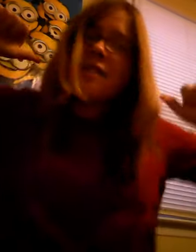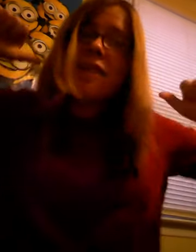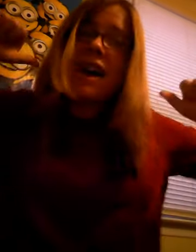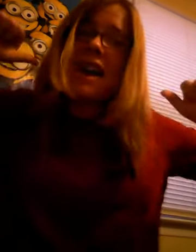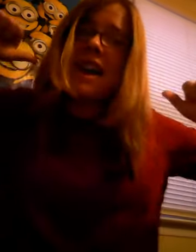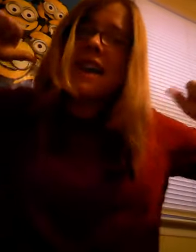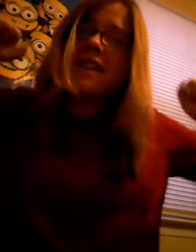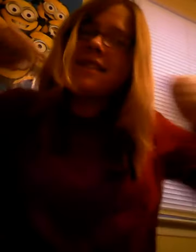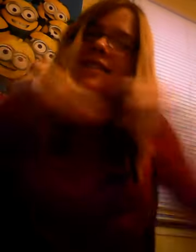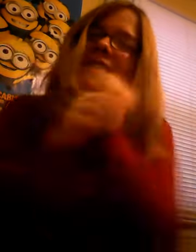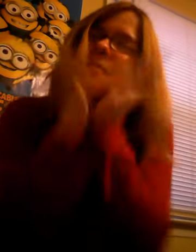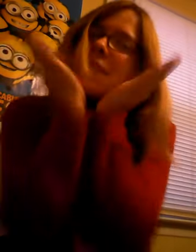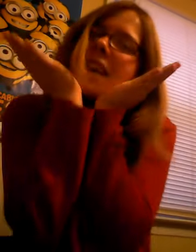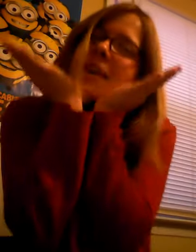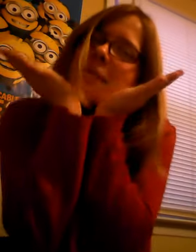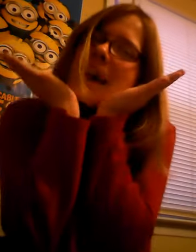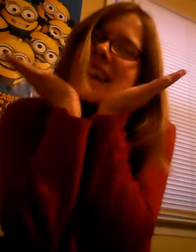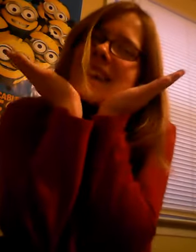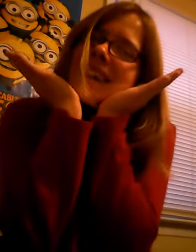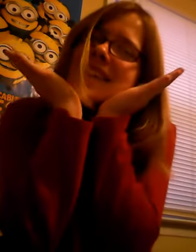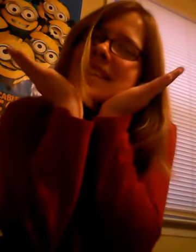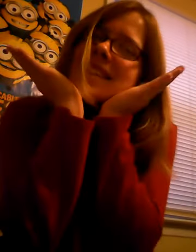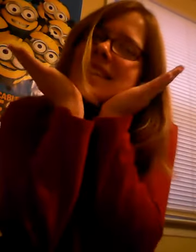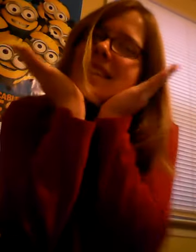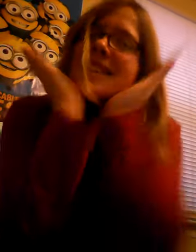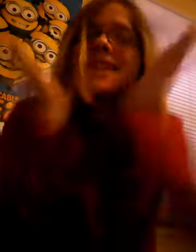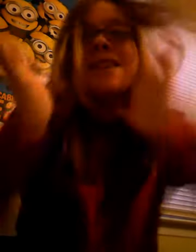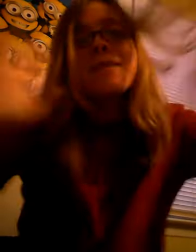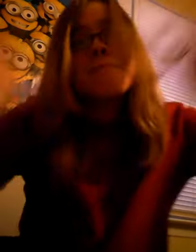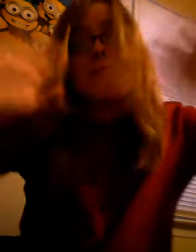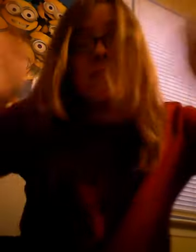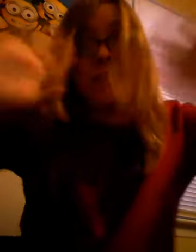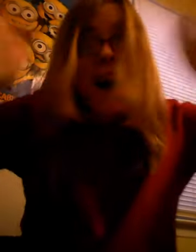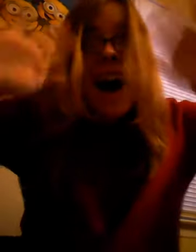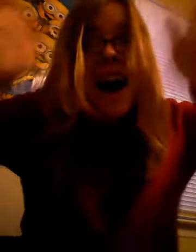kawaii. My little pendants. Bye.